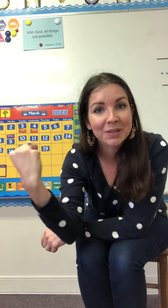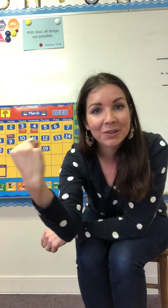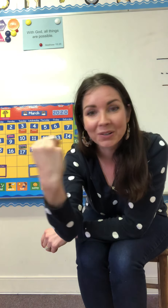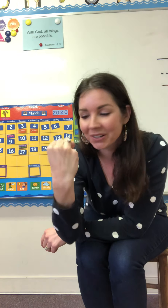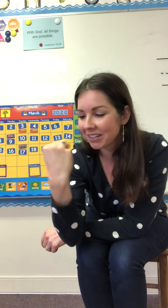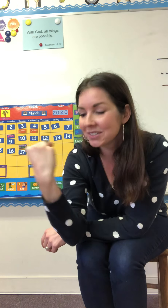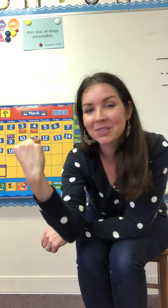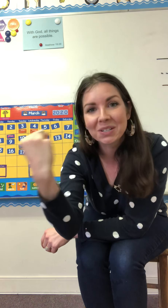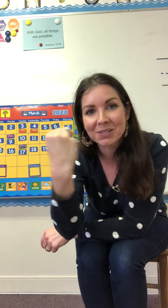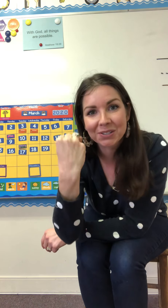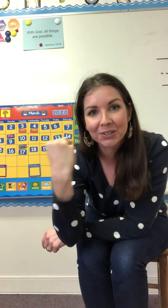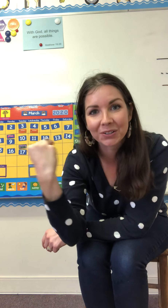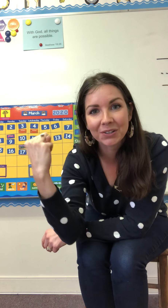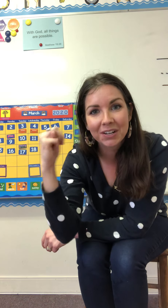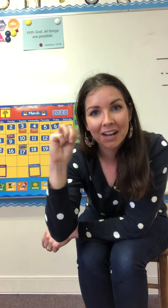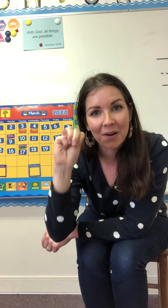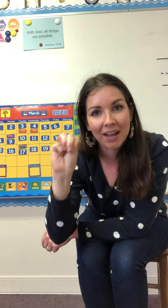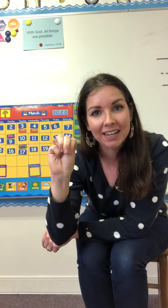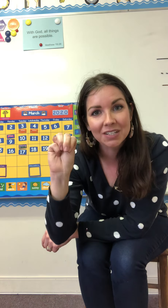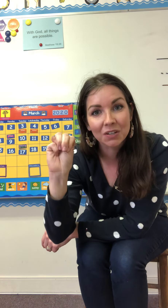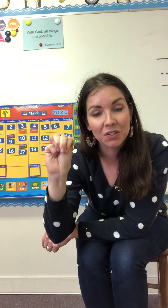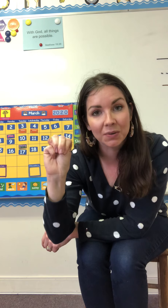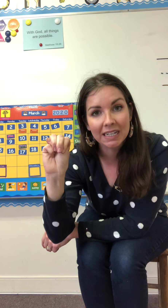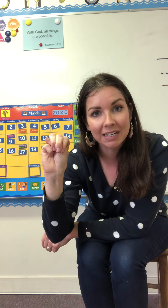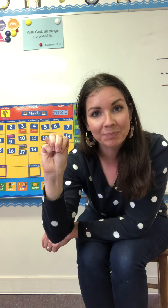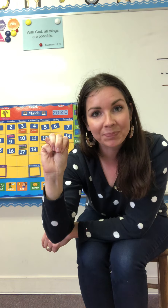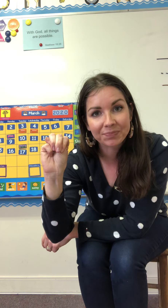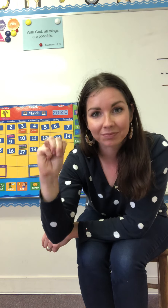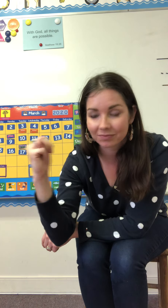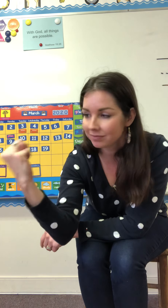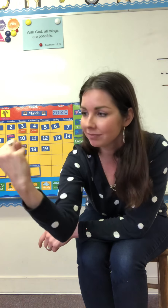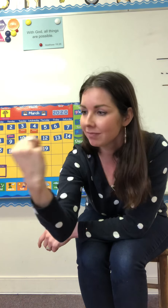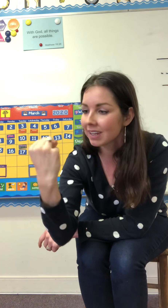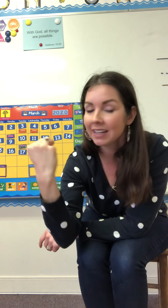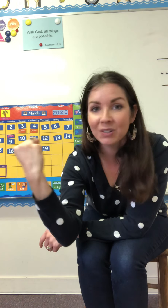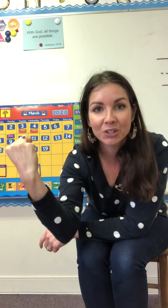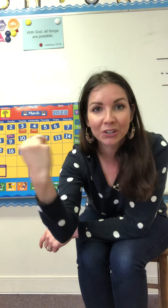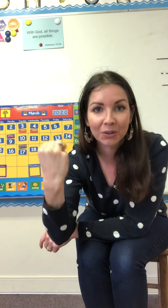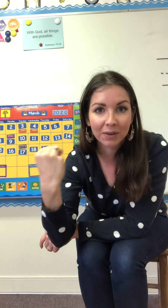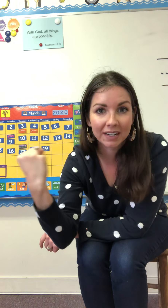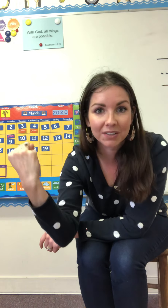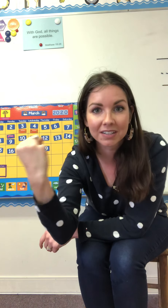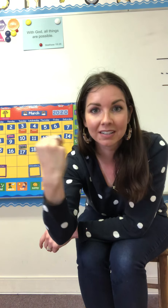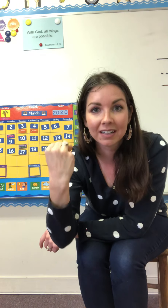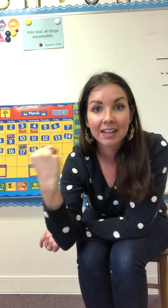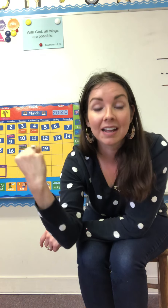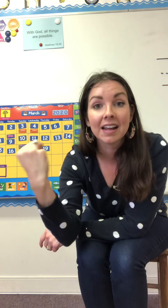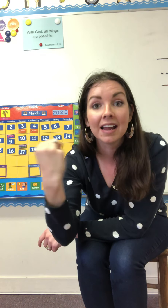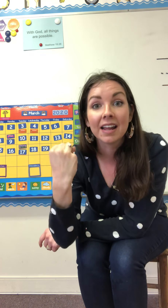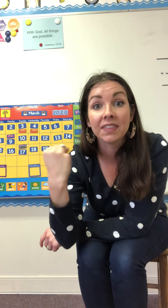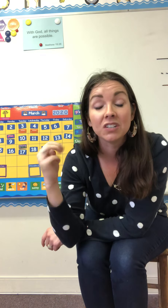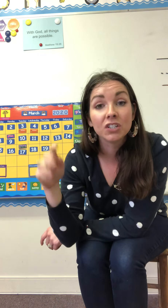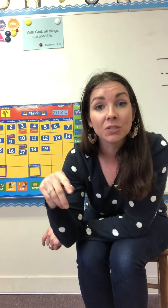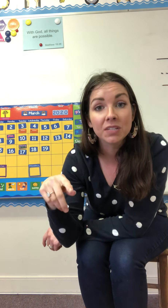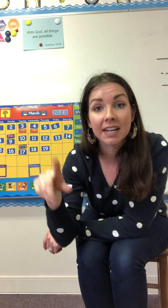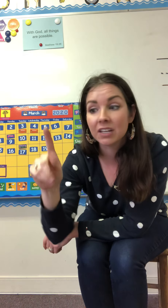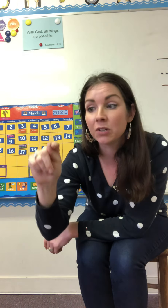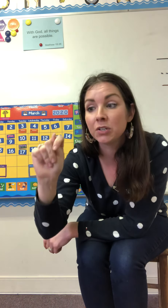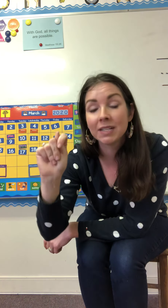little do a little circle okay so you do an M and you turn it around and then Tuesday you do a